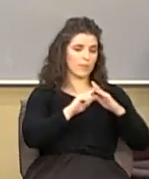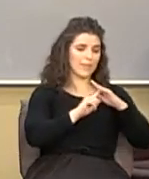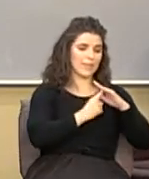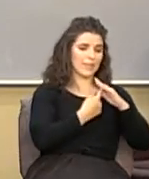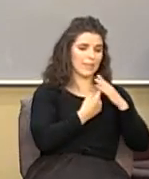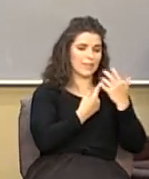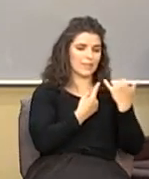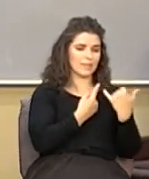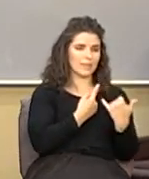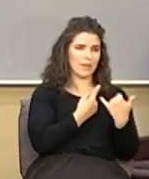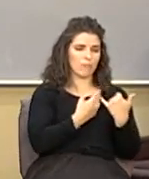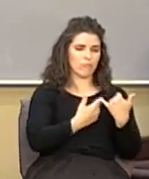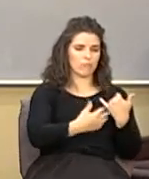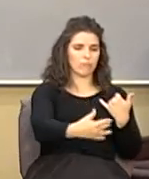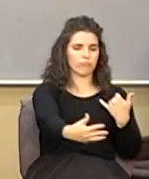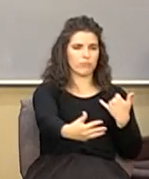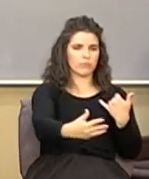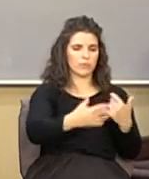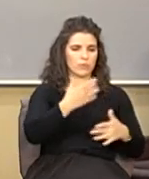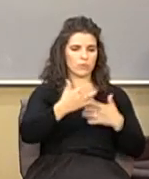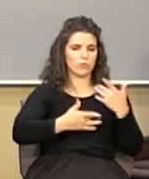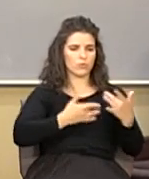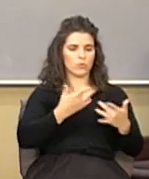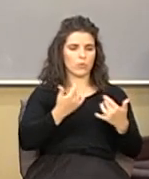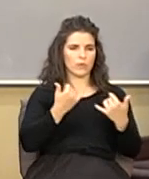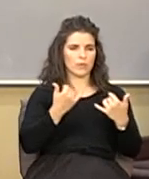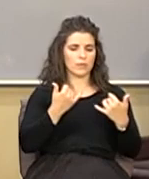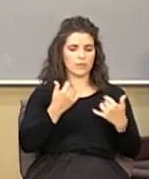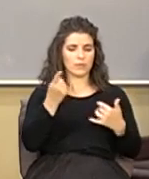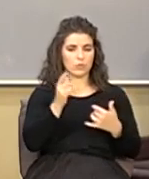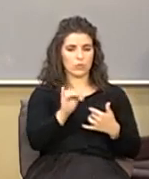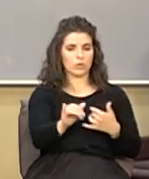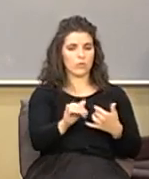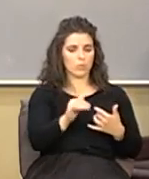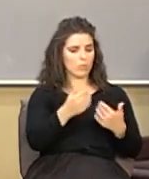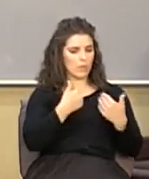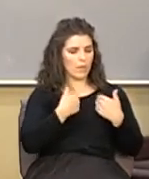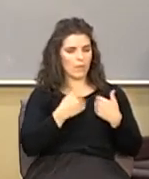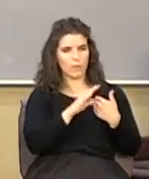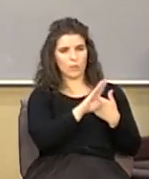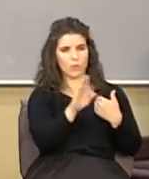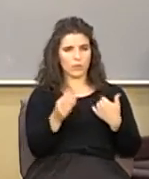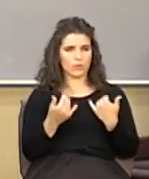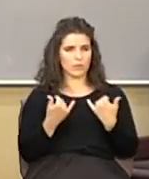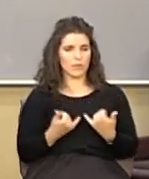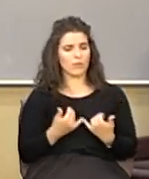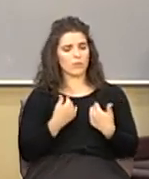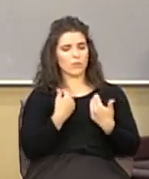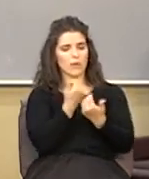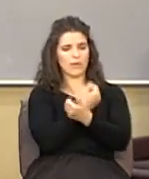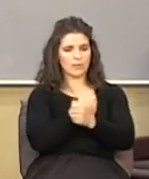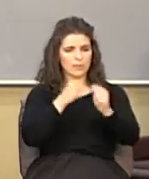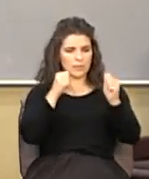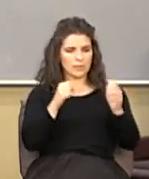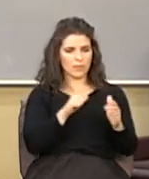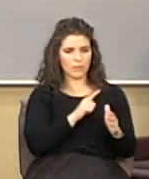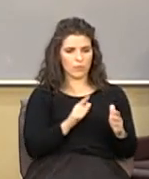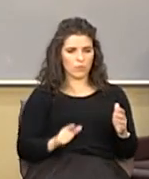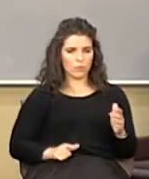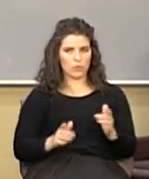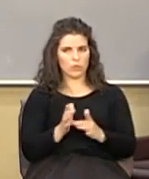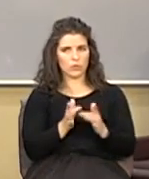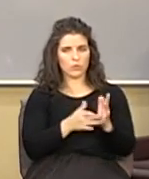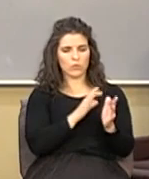and that joy that'll be ours in eternity can be yours right now because you have a savior lord jesus christ